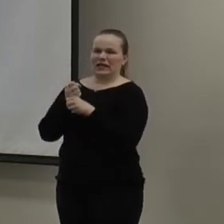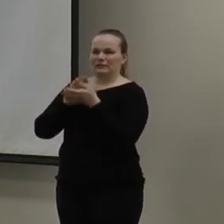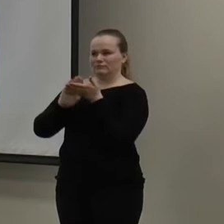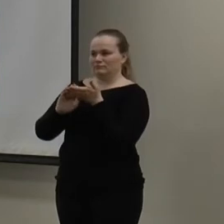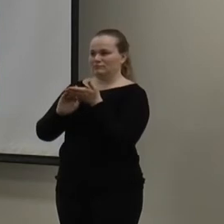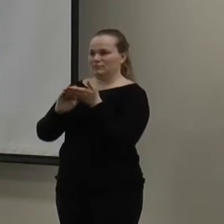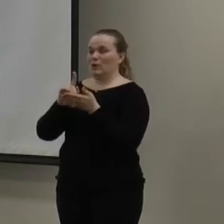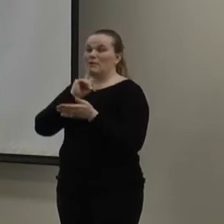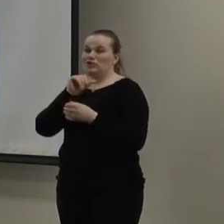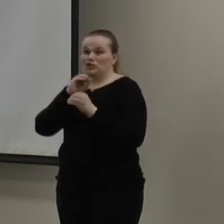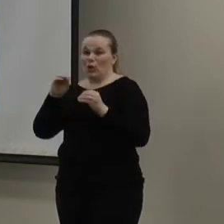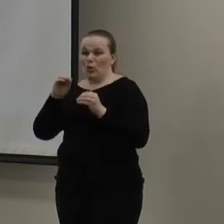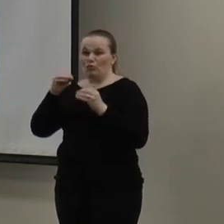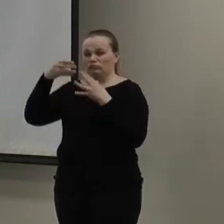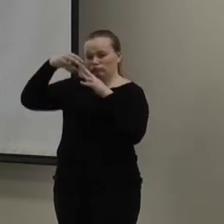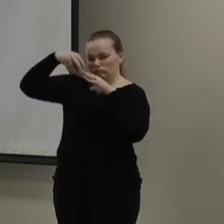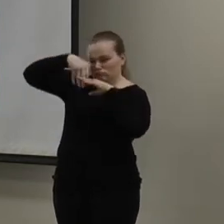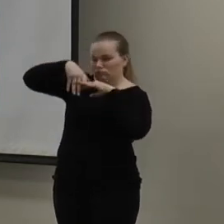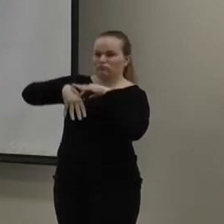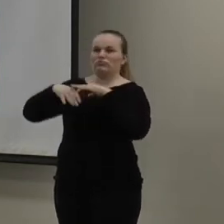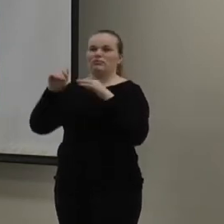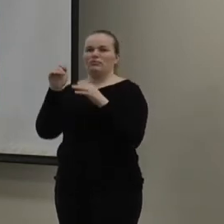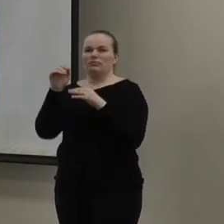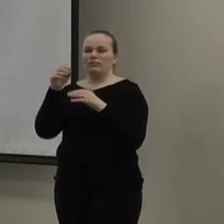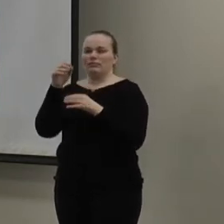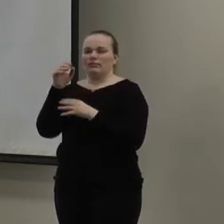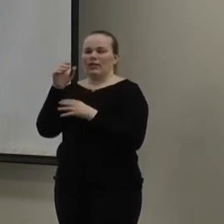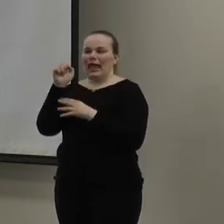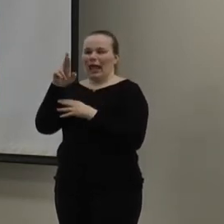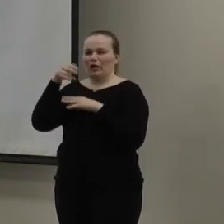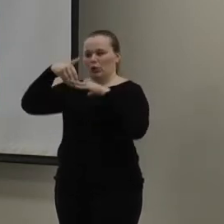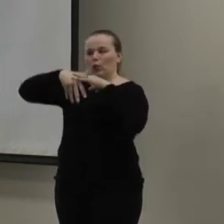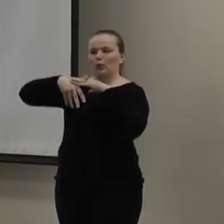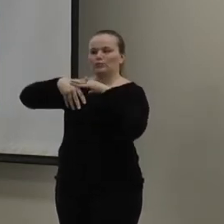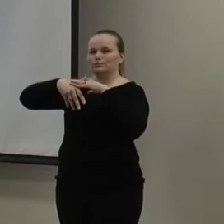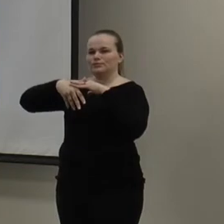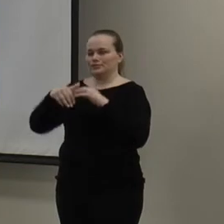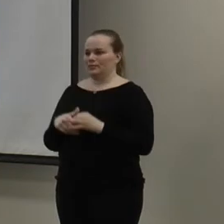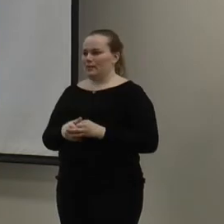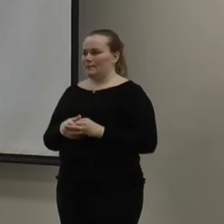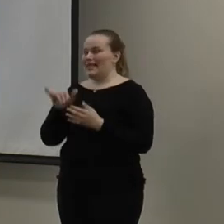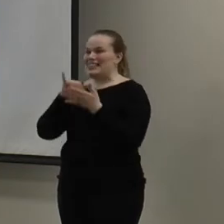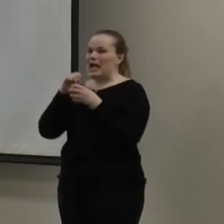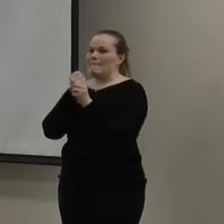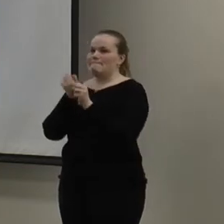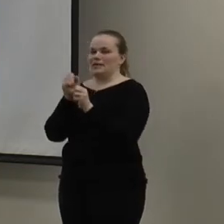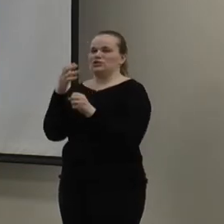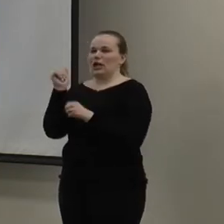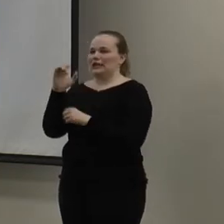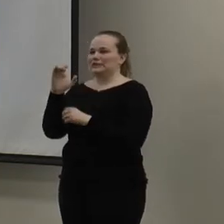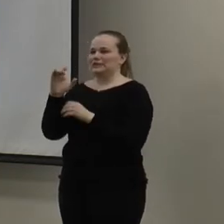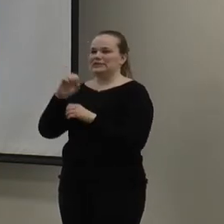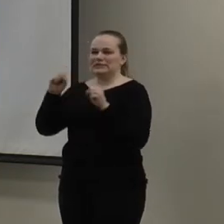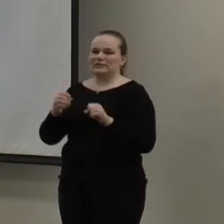airless, which we call infiltration. So, basically, air coming through. And that makes your HIV system work